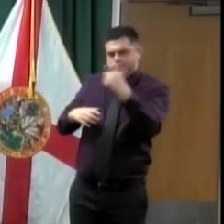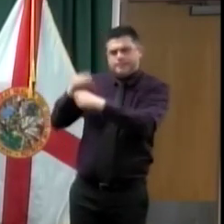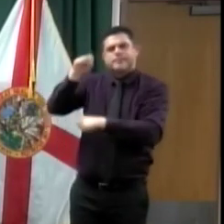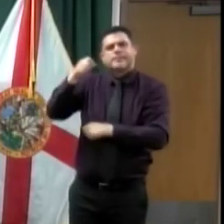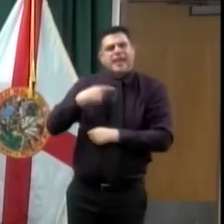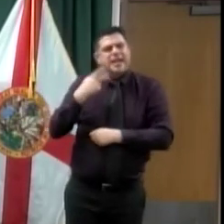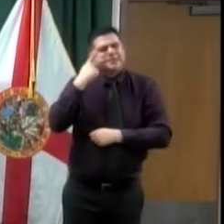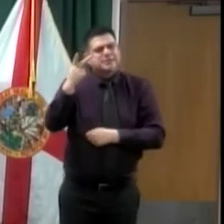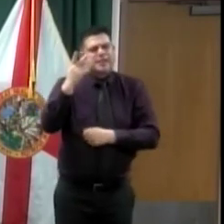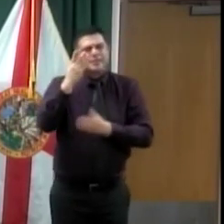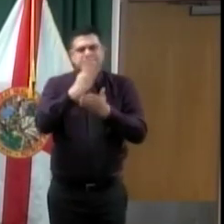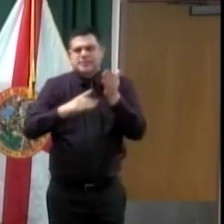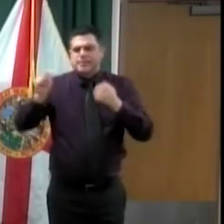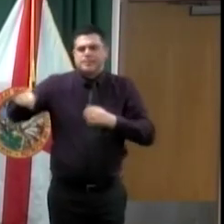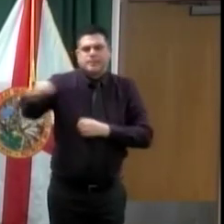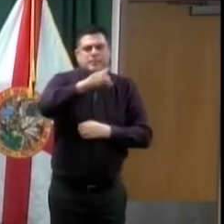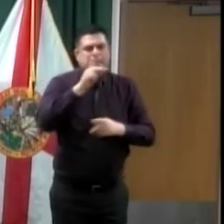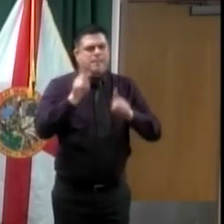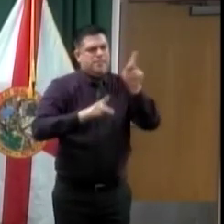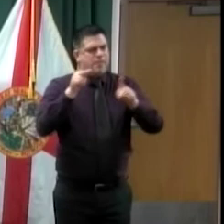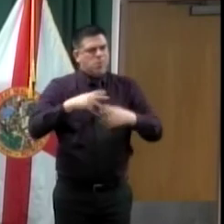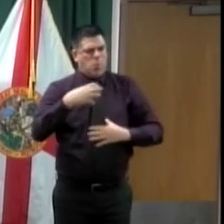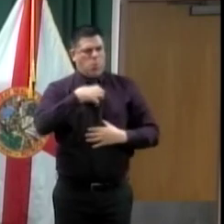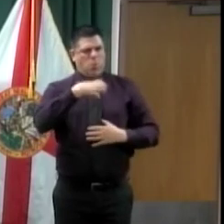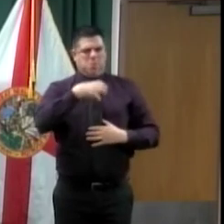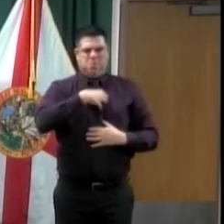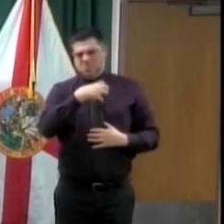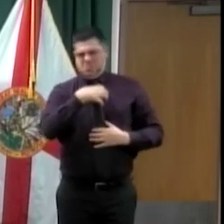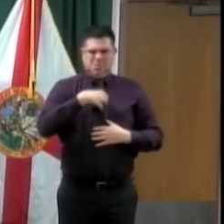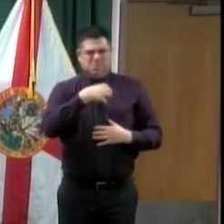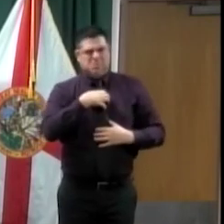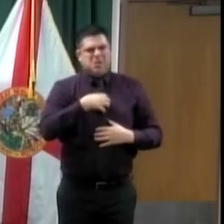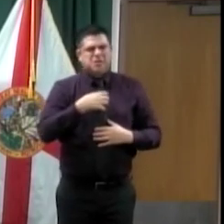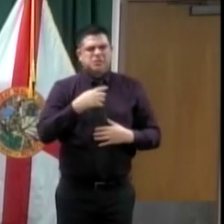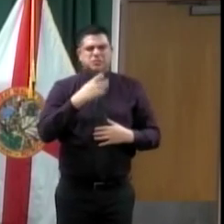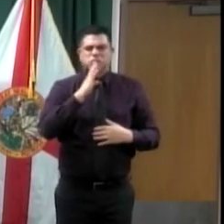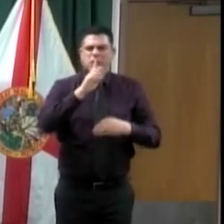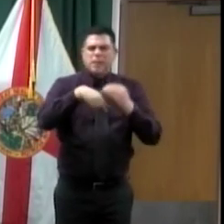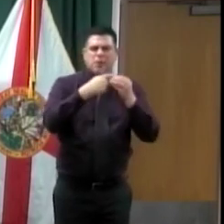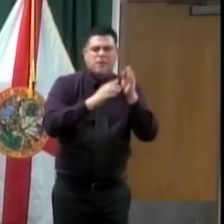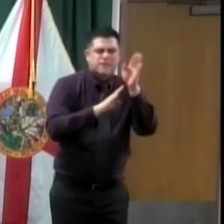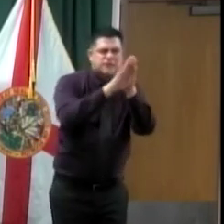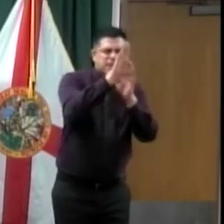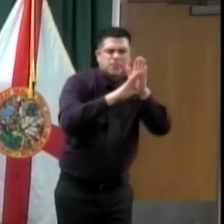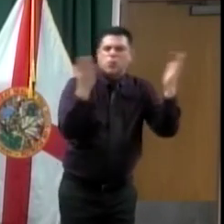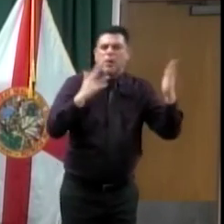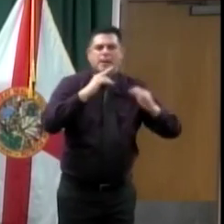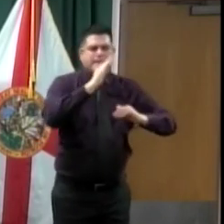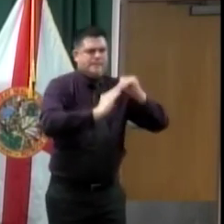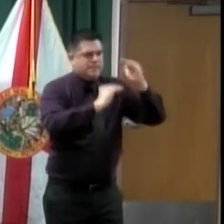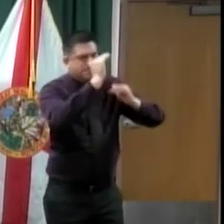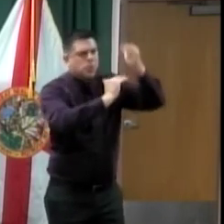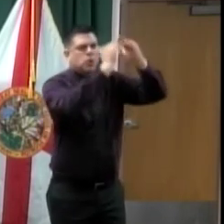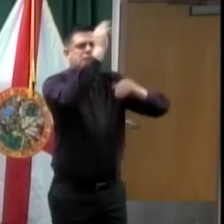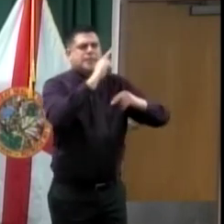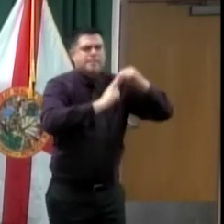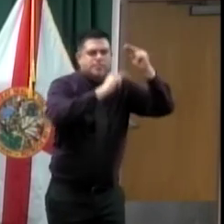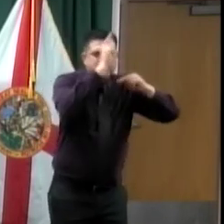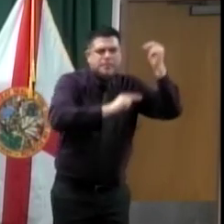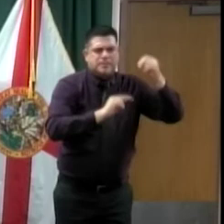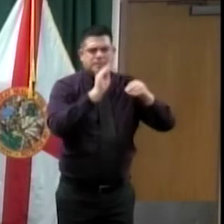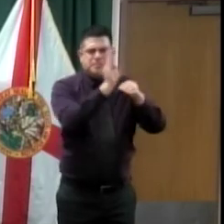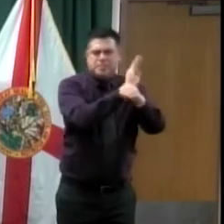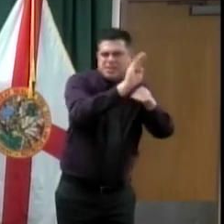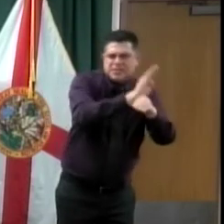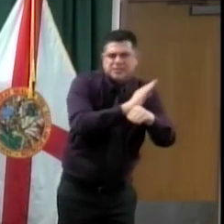in front of these boards and pushing these things to see if they can get a pass. Sure. That's one of the things the public is really upset about is that they want to be there to